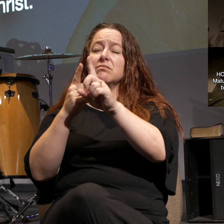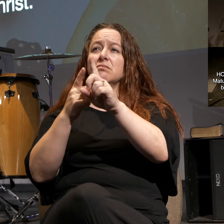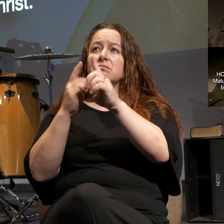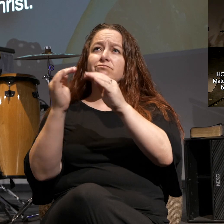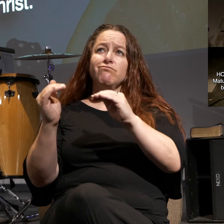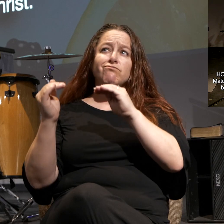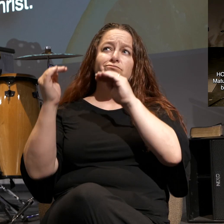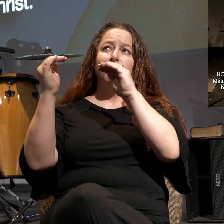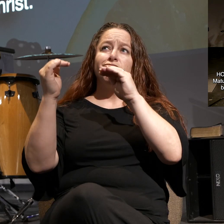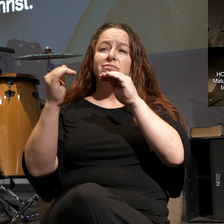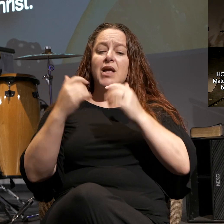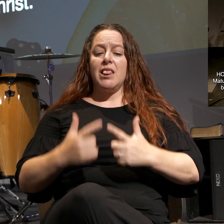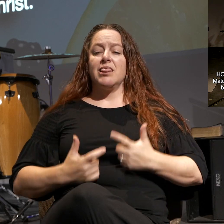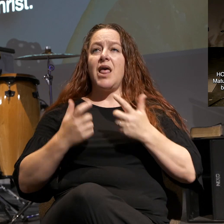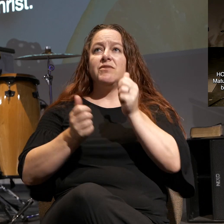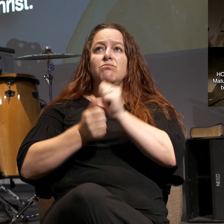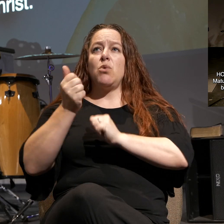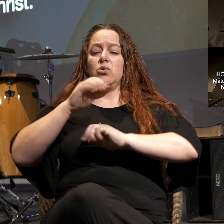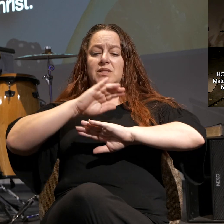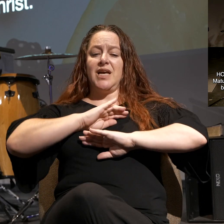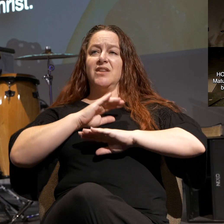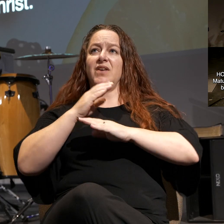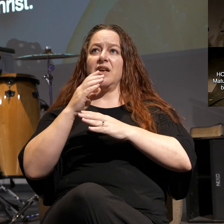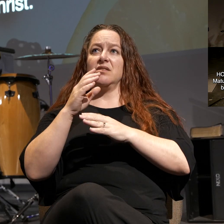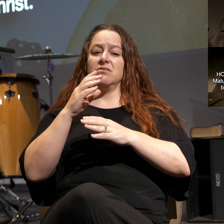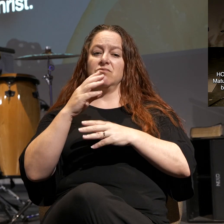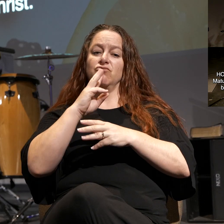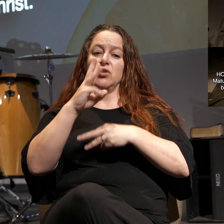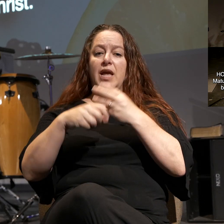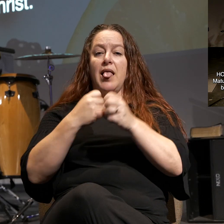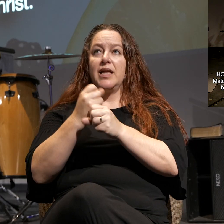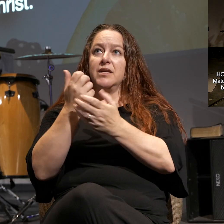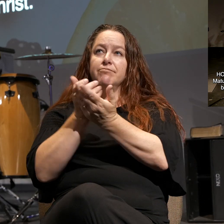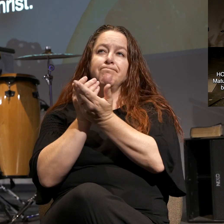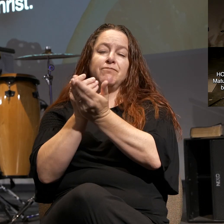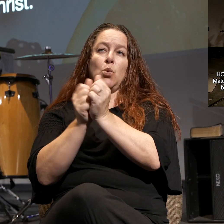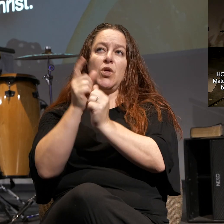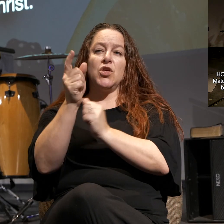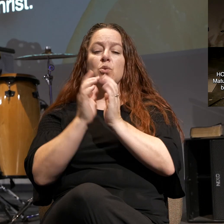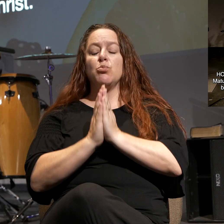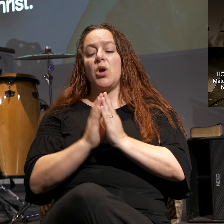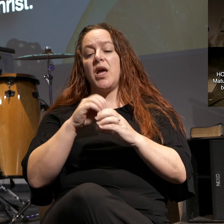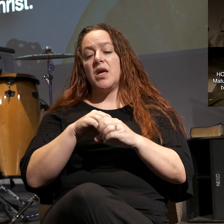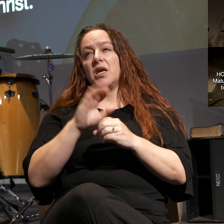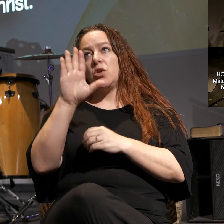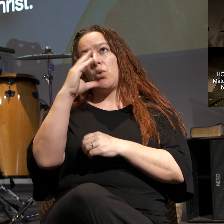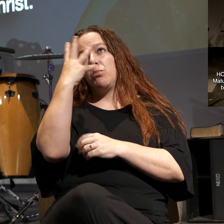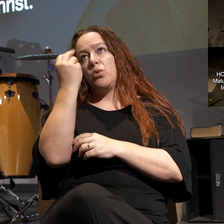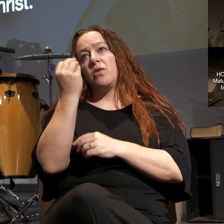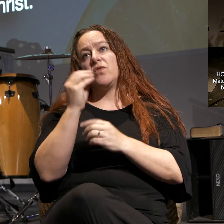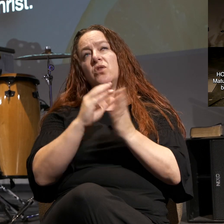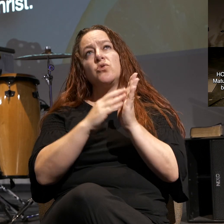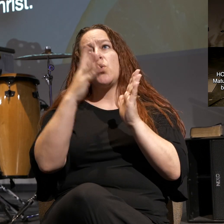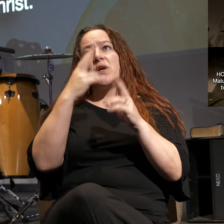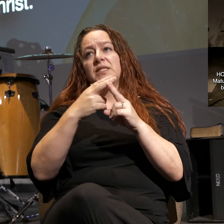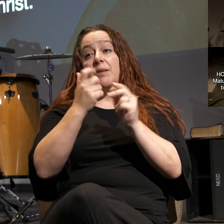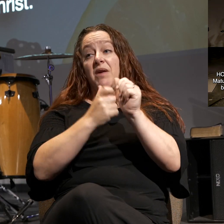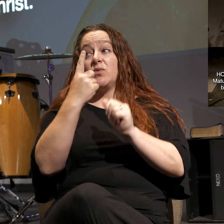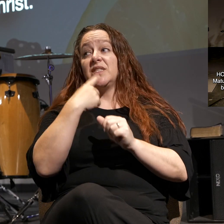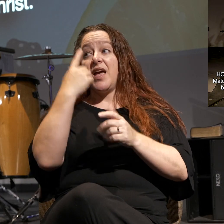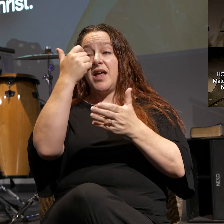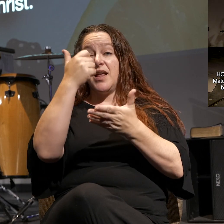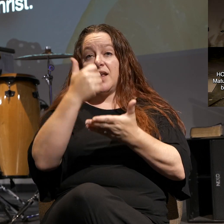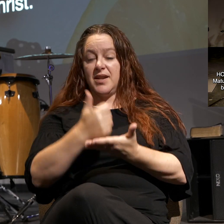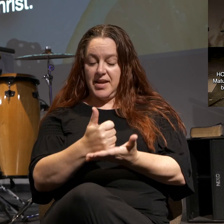of life's most satisfying reality, intimacy with you. We pray these things in your beautiful and glorious name, and everyone